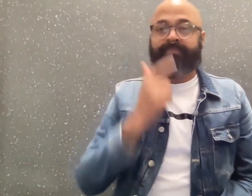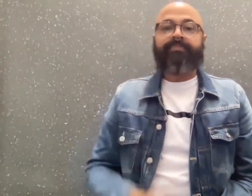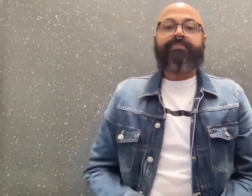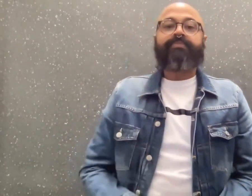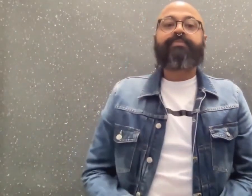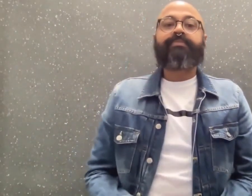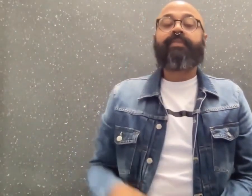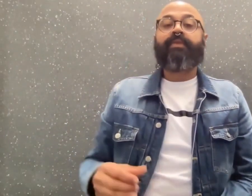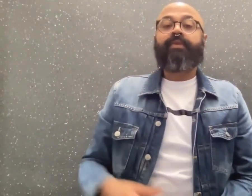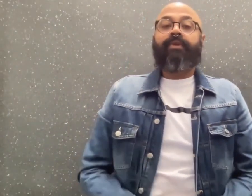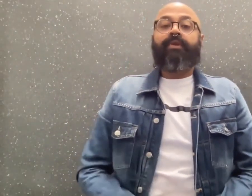We want to warn you.